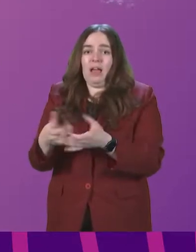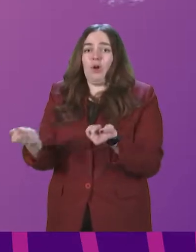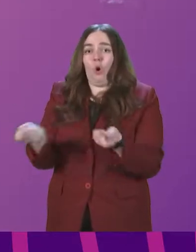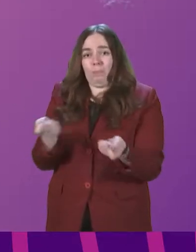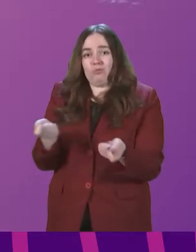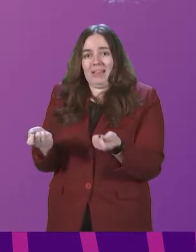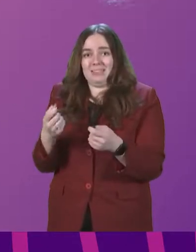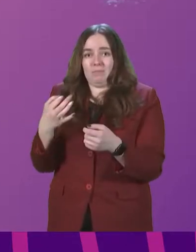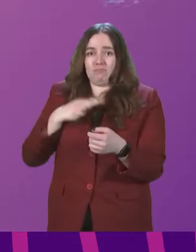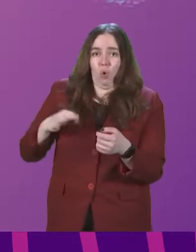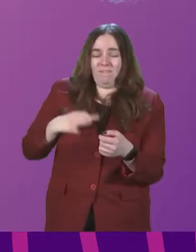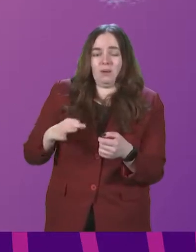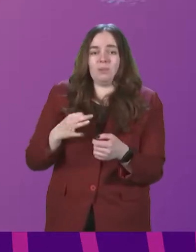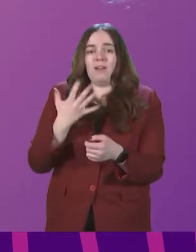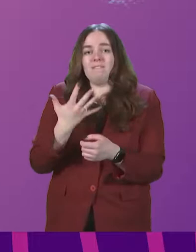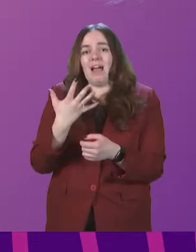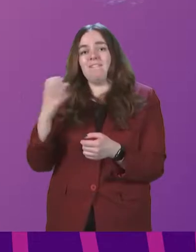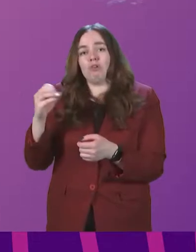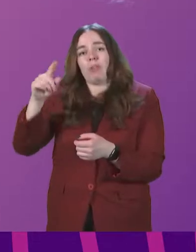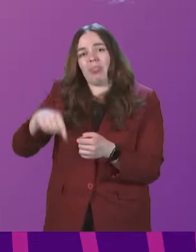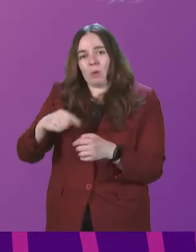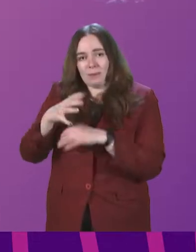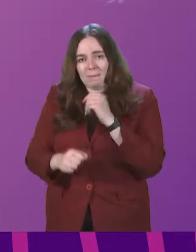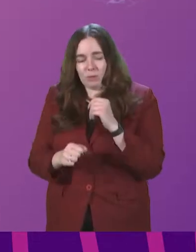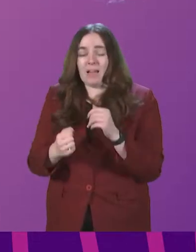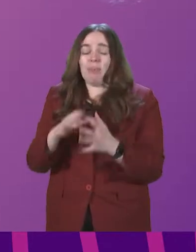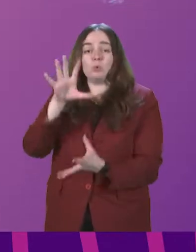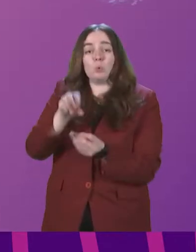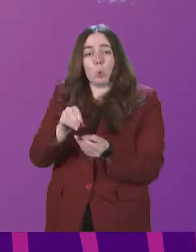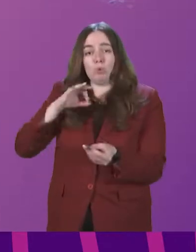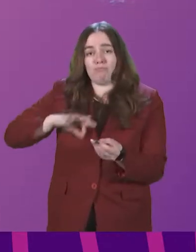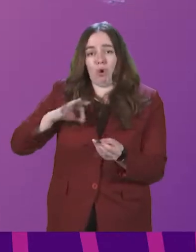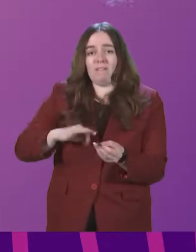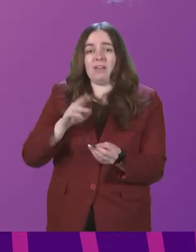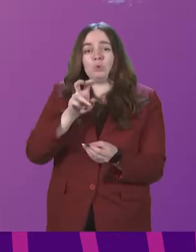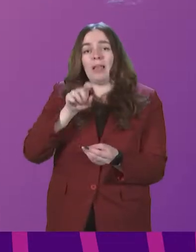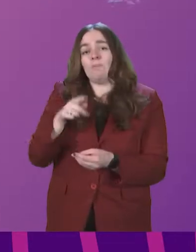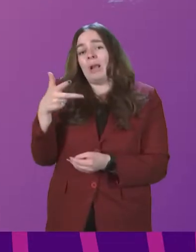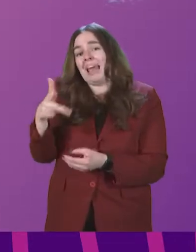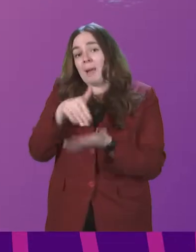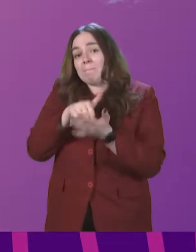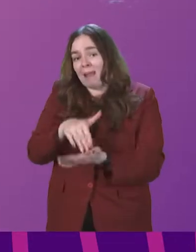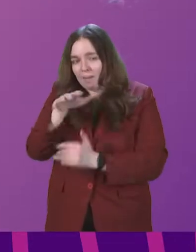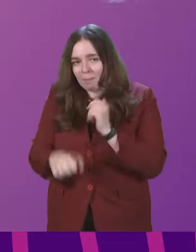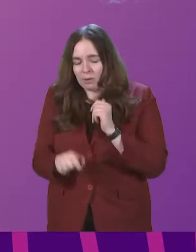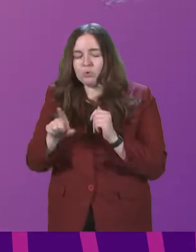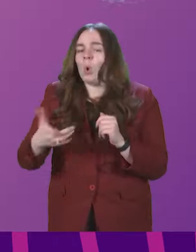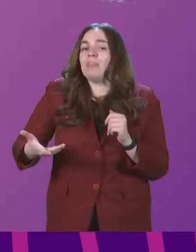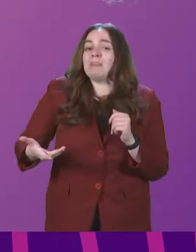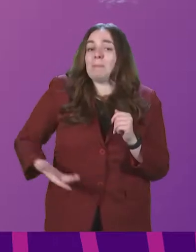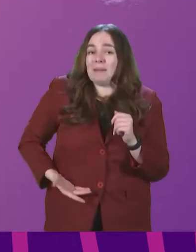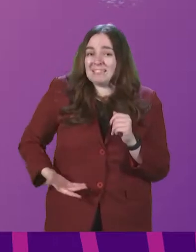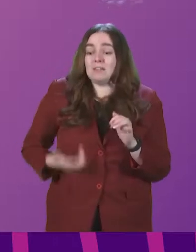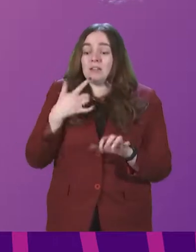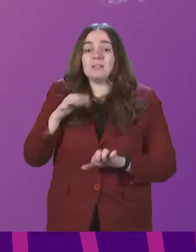Items was £500,000, and the total profit after tax for the year is £12,8 million. So the business is